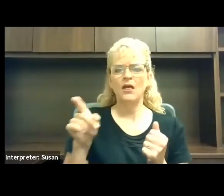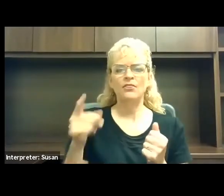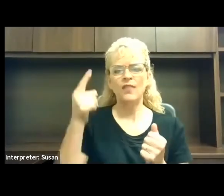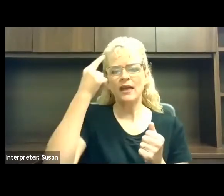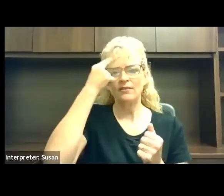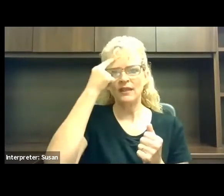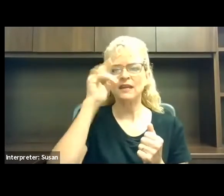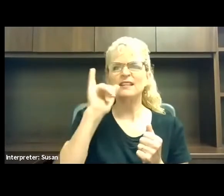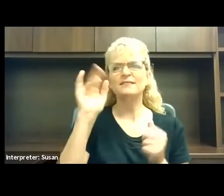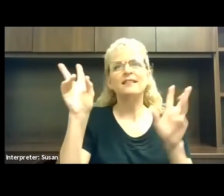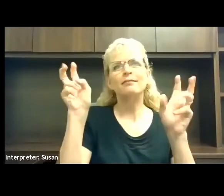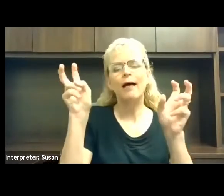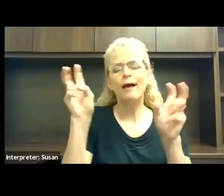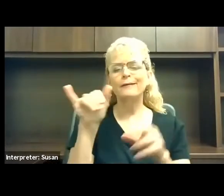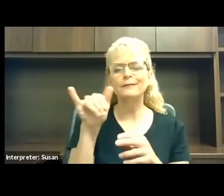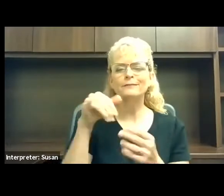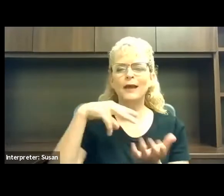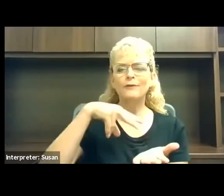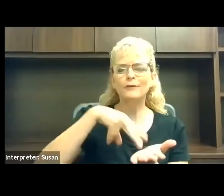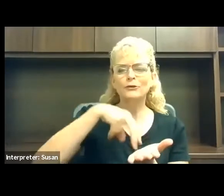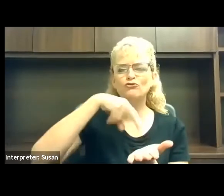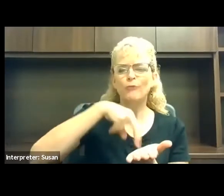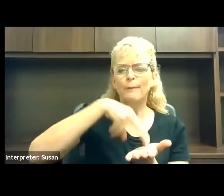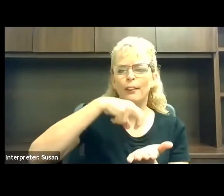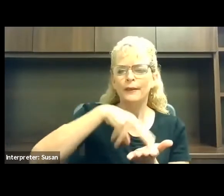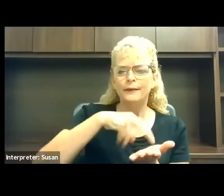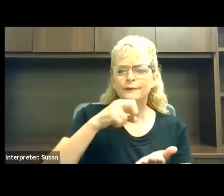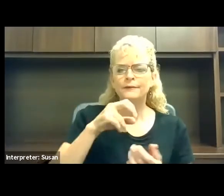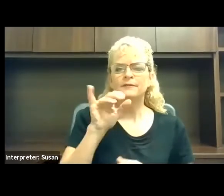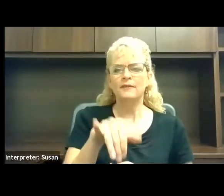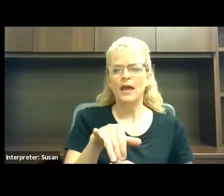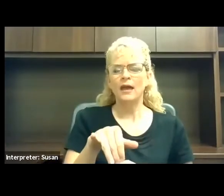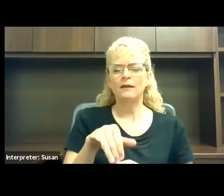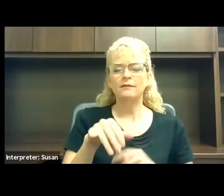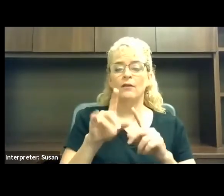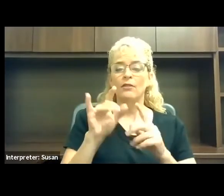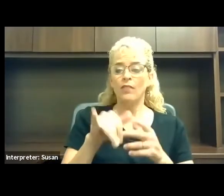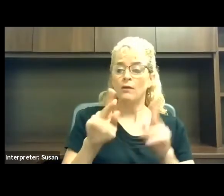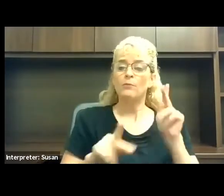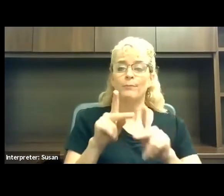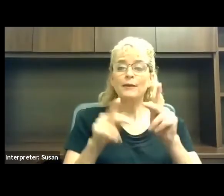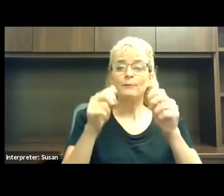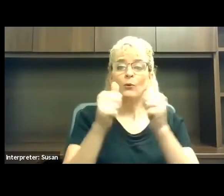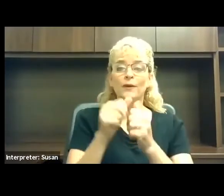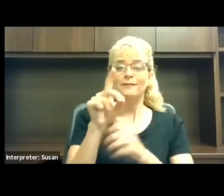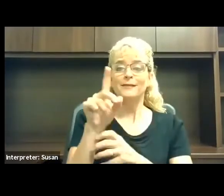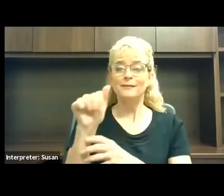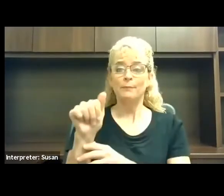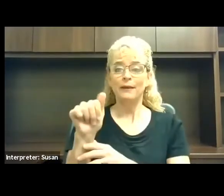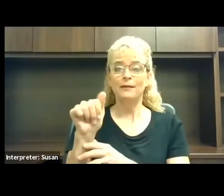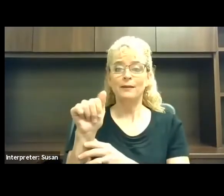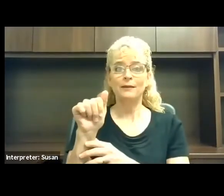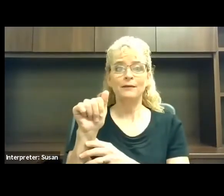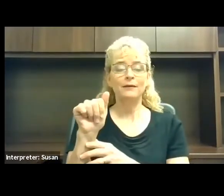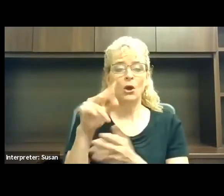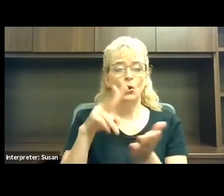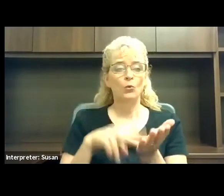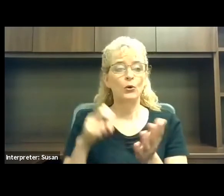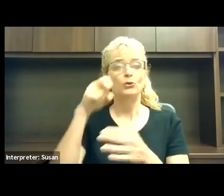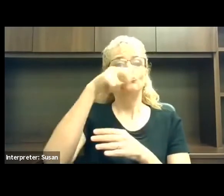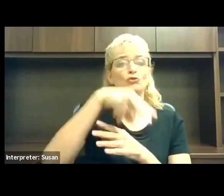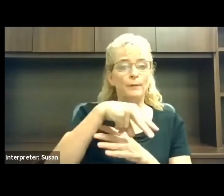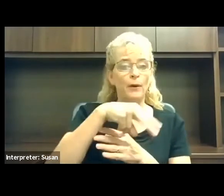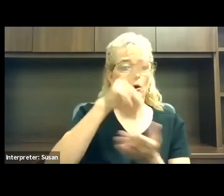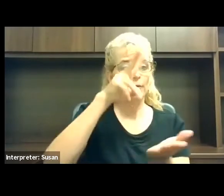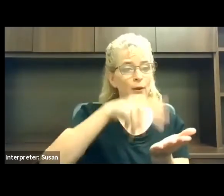that people with disabilities will bounce on and rise to new